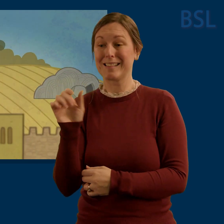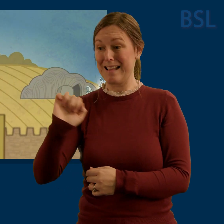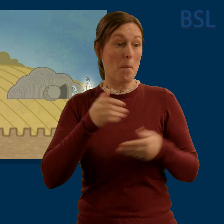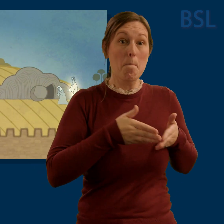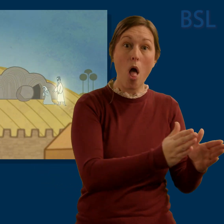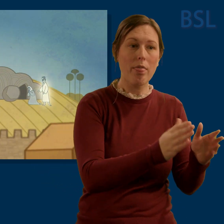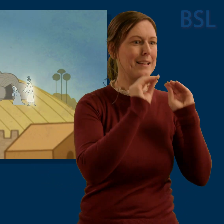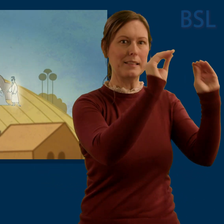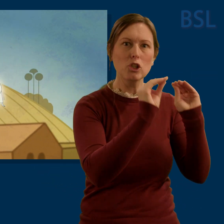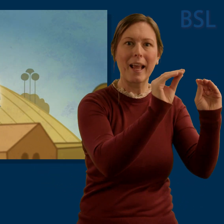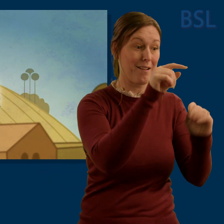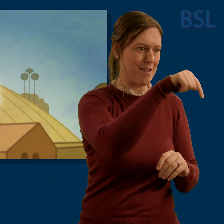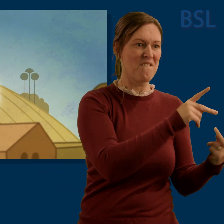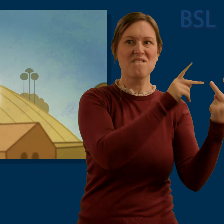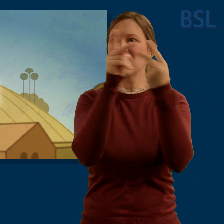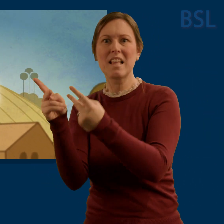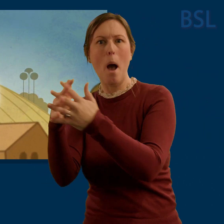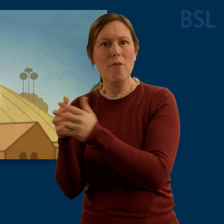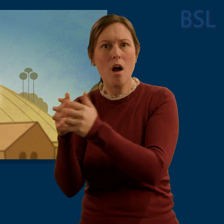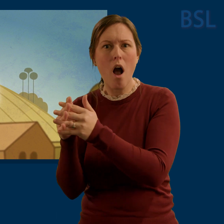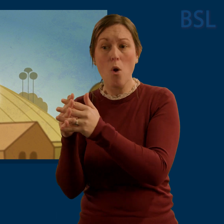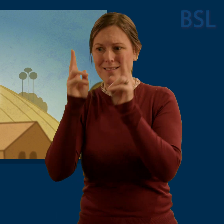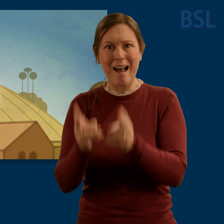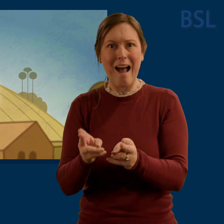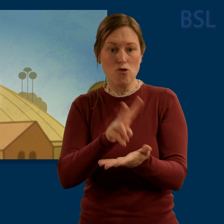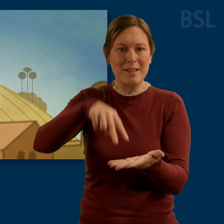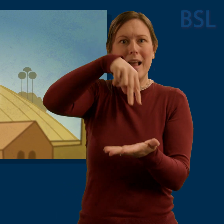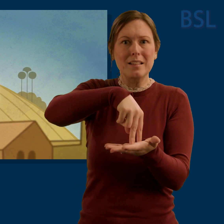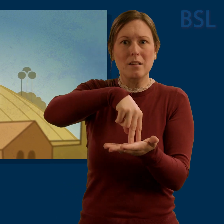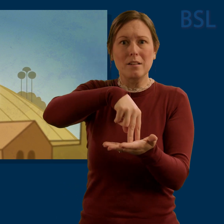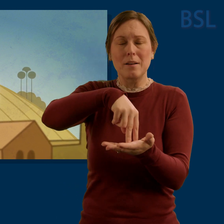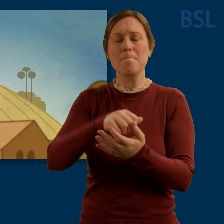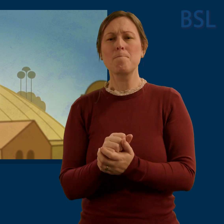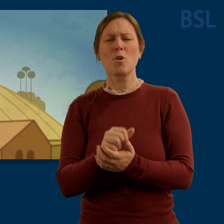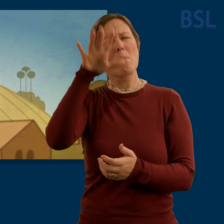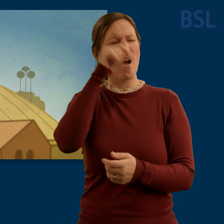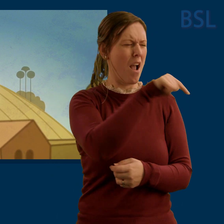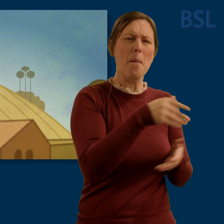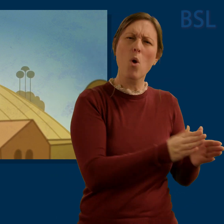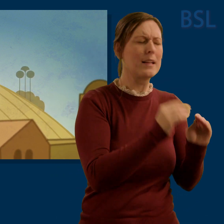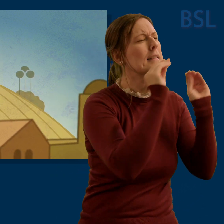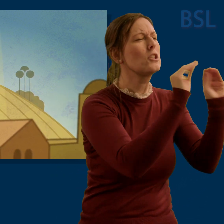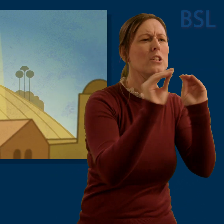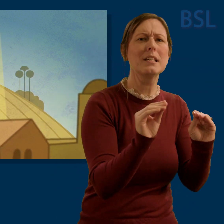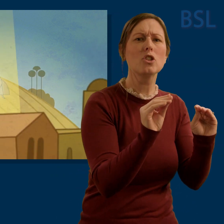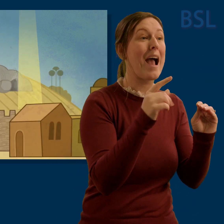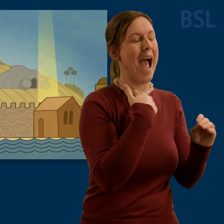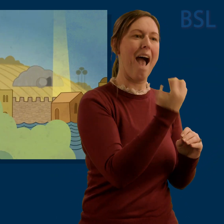Remember when Jesus said, other sheep I have which are not of this fold? Well, as it turns out, his believers in the Americas were some of those other sheep. And the key part of the Book